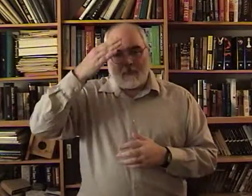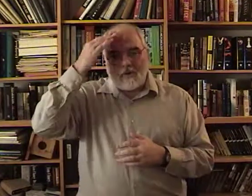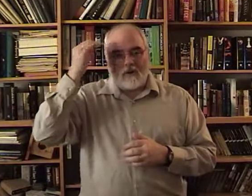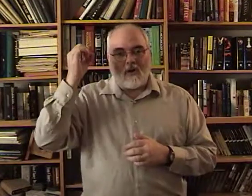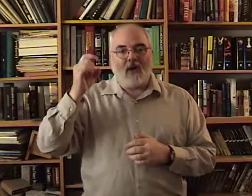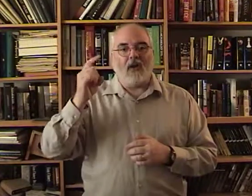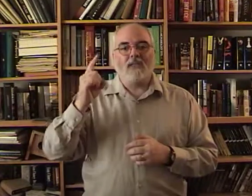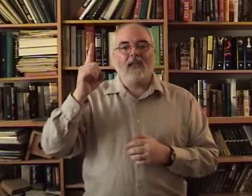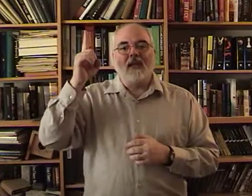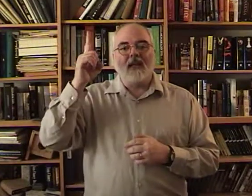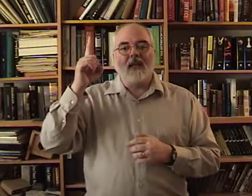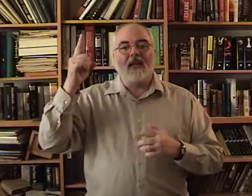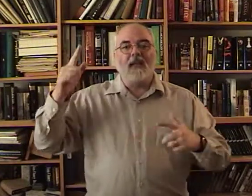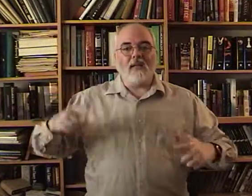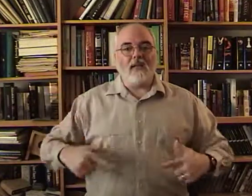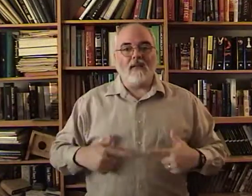Because. He lives.